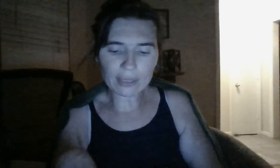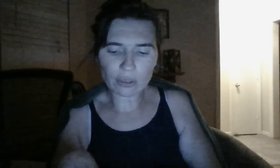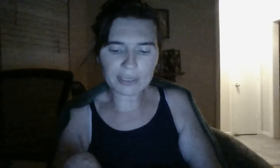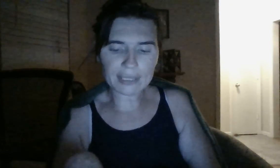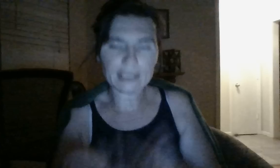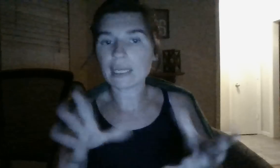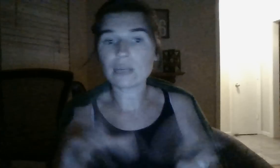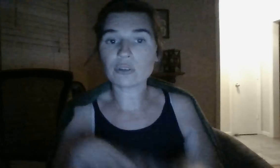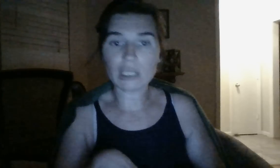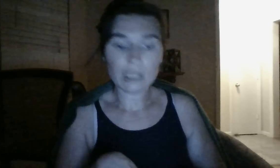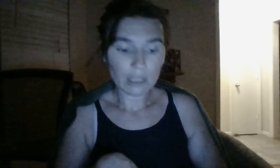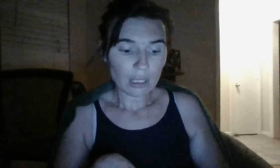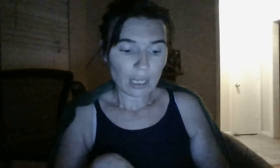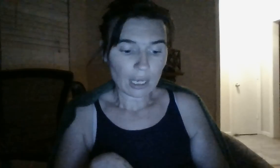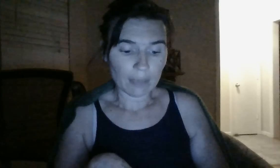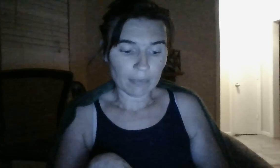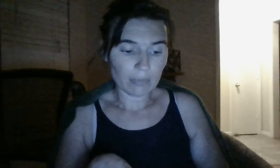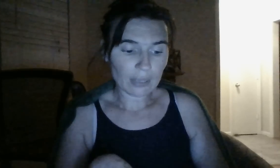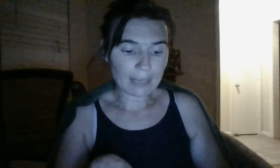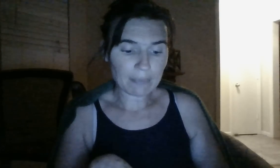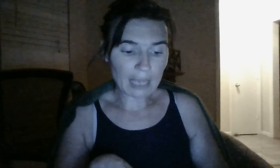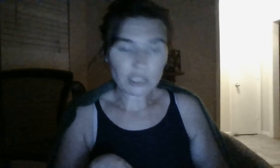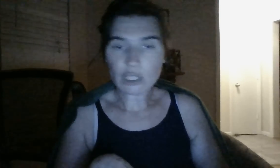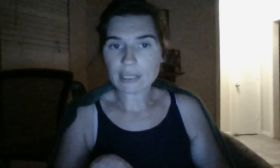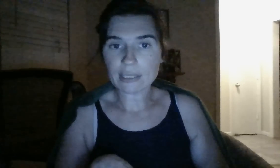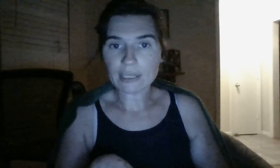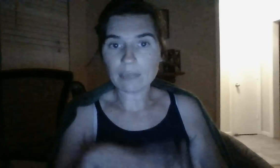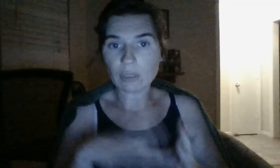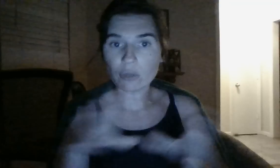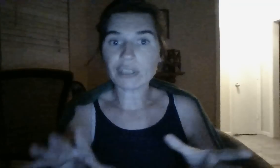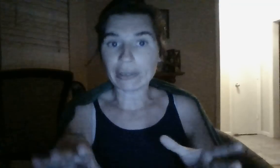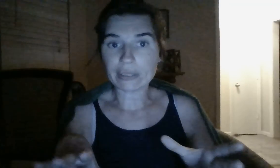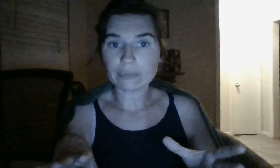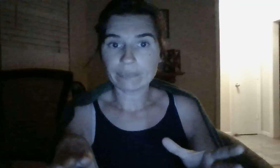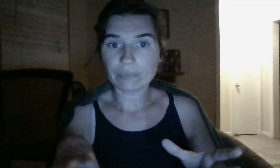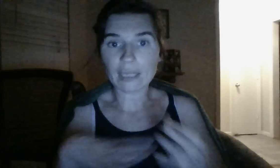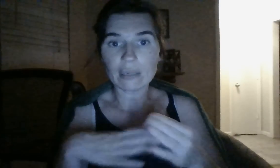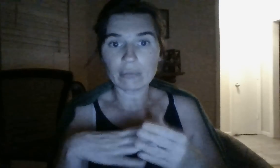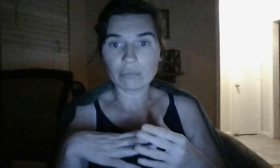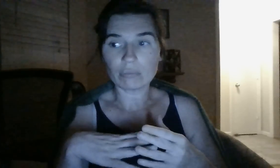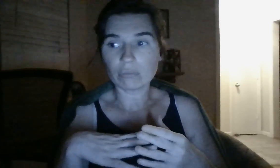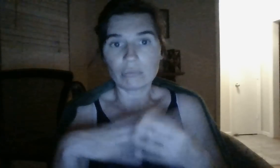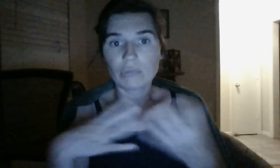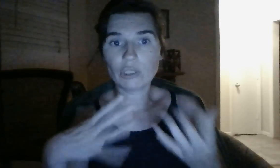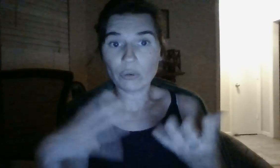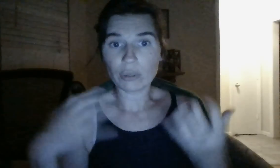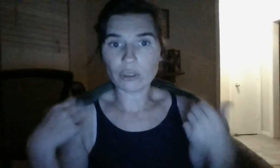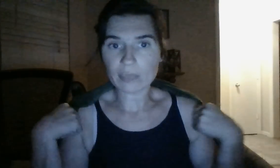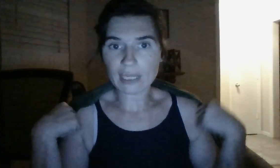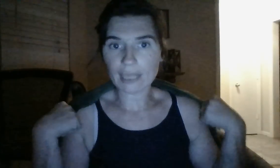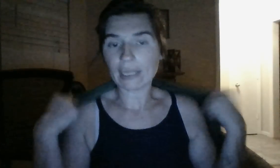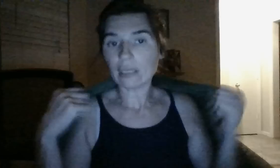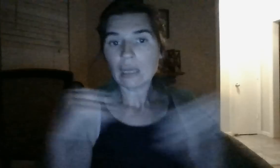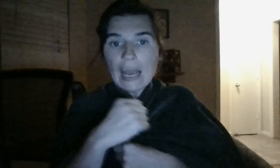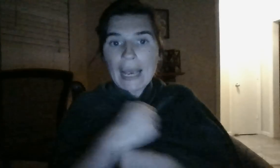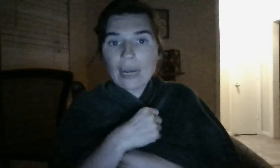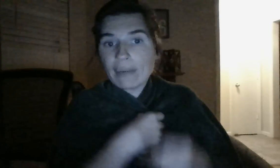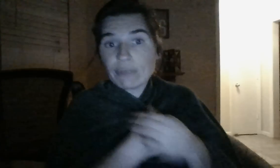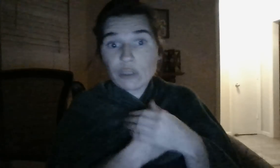Sociopathic narcissistic energy. Like, my shit doesn't sting, but yours does. Like, you know, you know what saying? Like, I don't ever